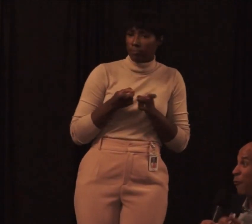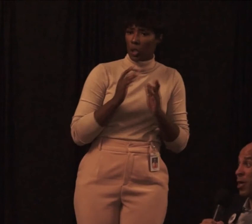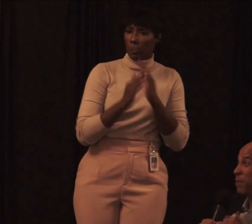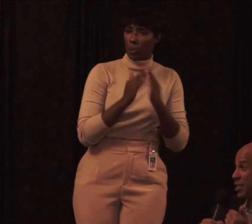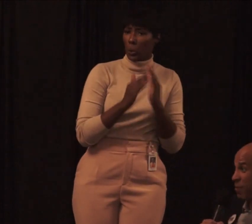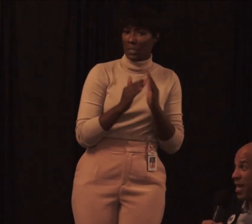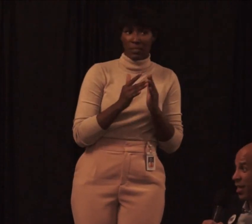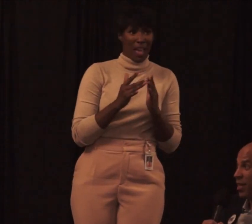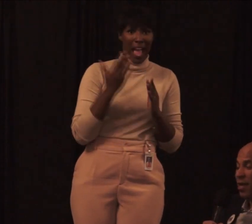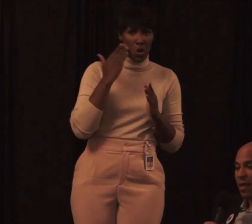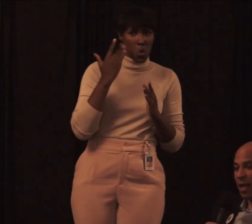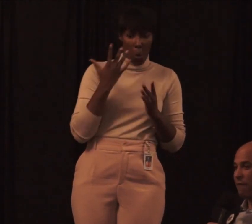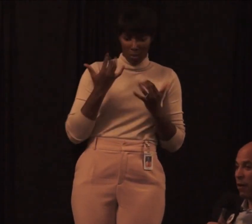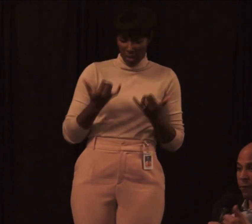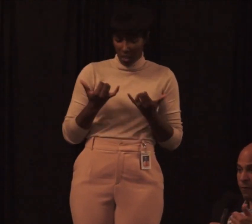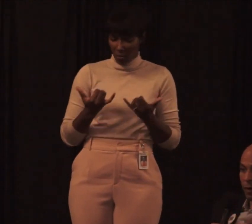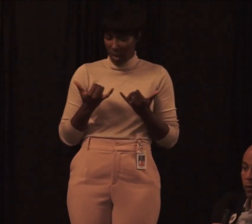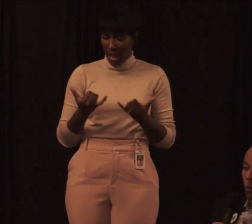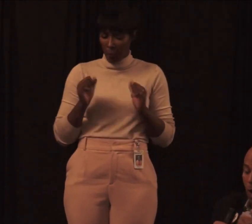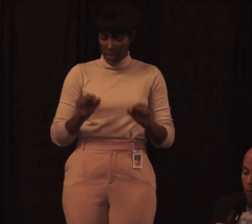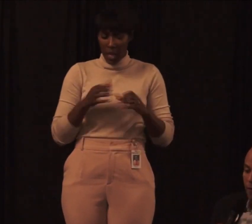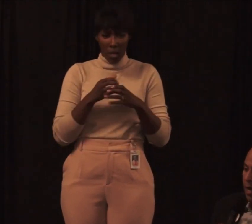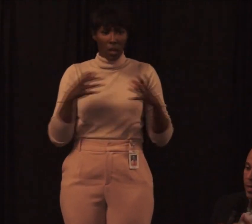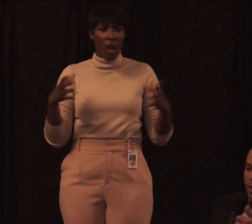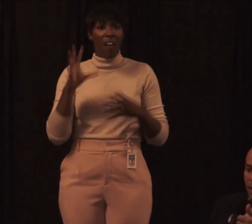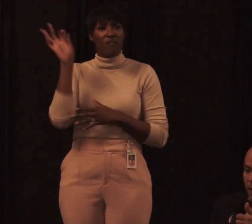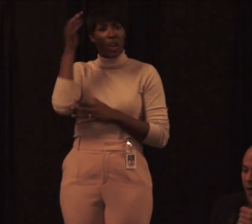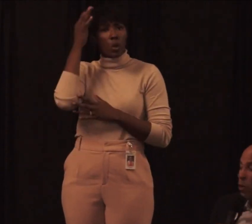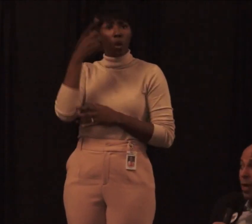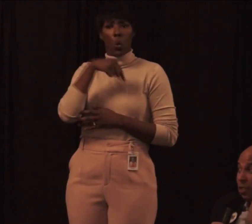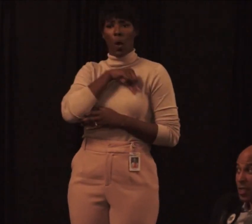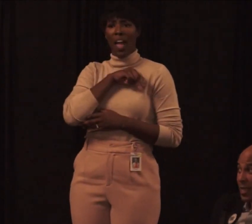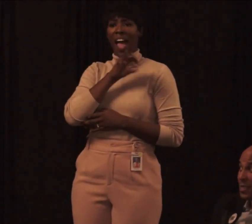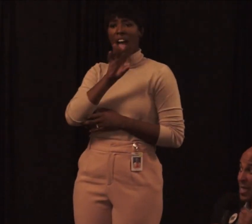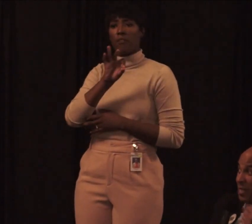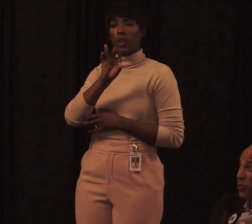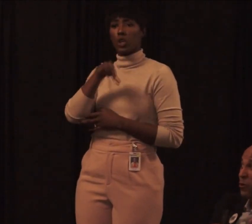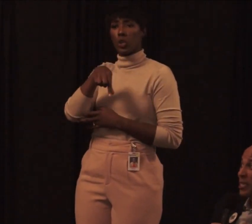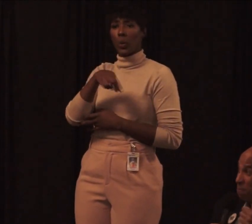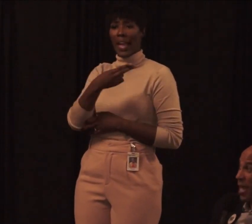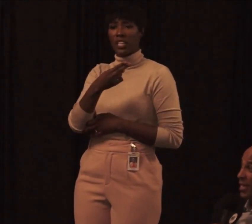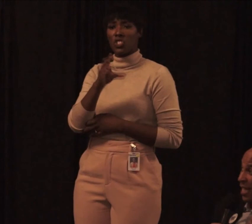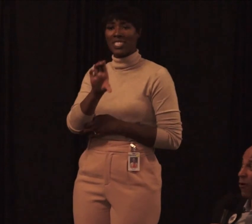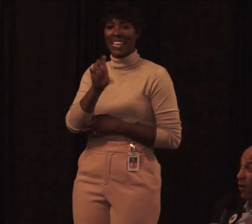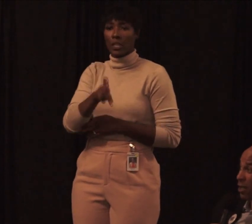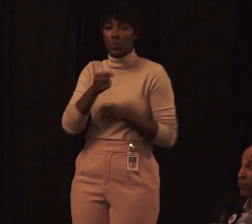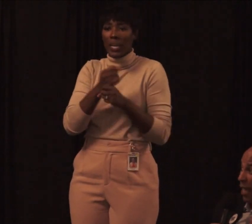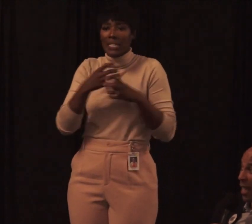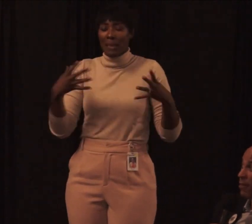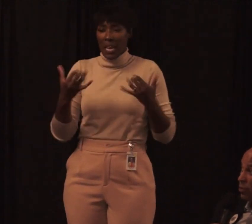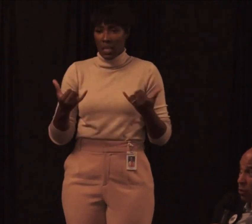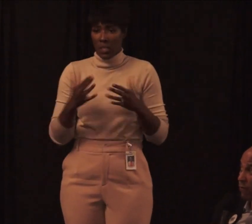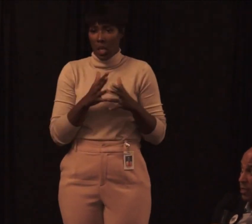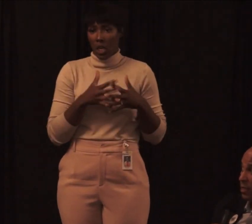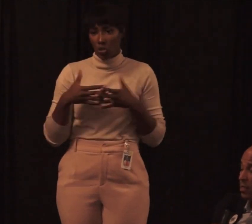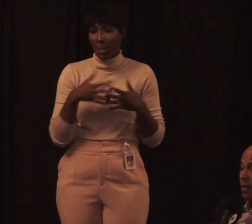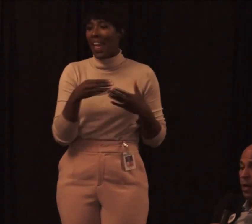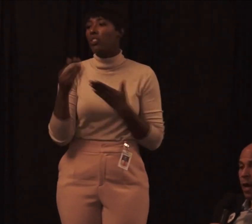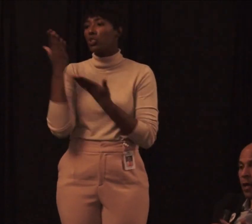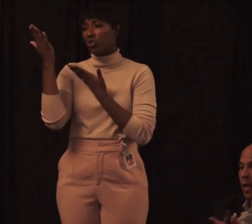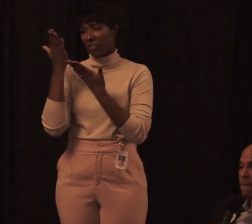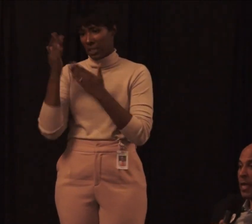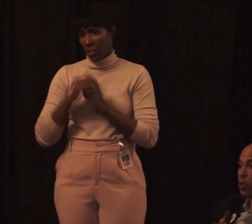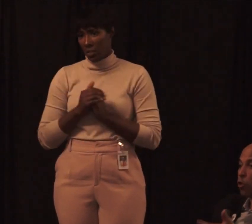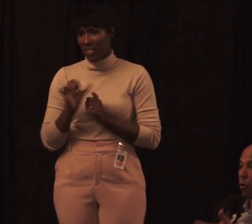actually right now we could be expanding. Like federal qualified FQHCs need to expand in our country and their services.